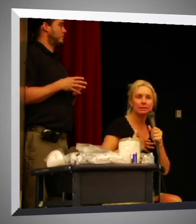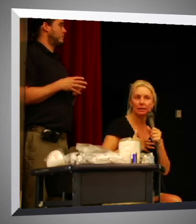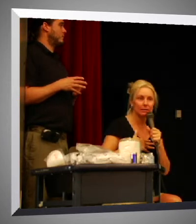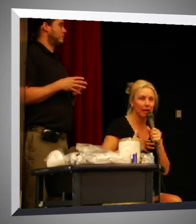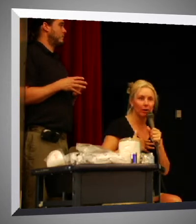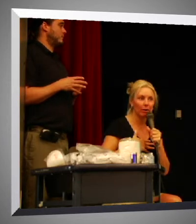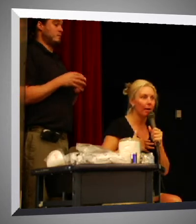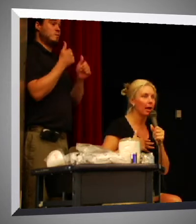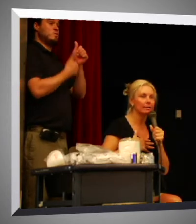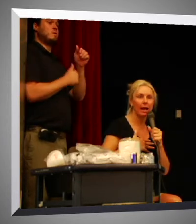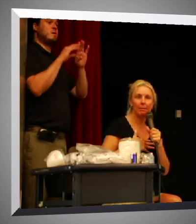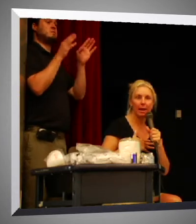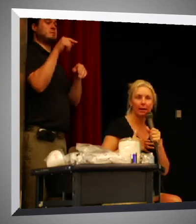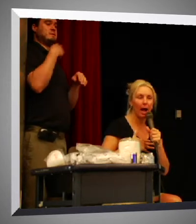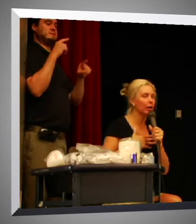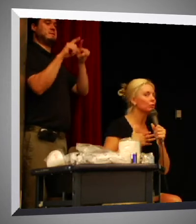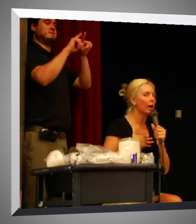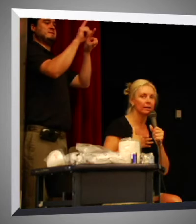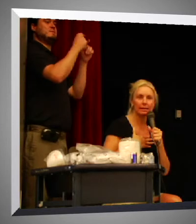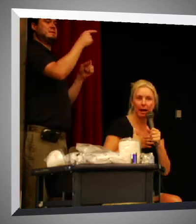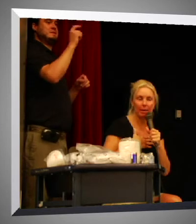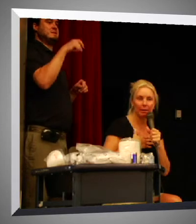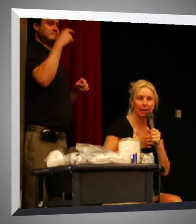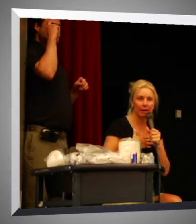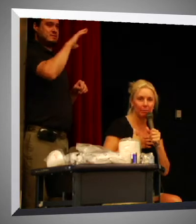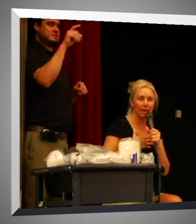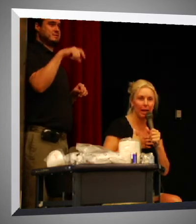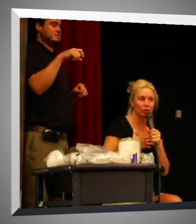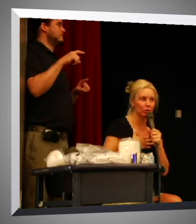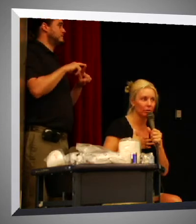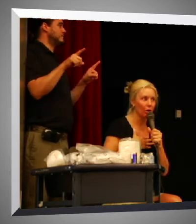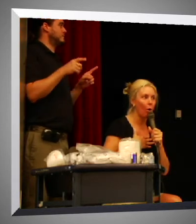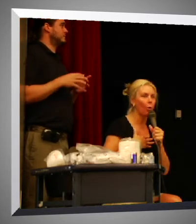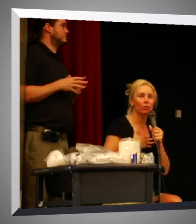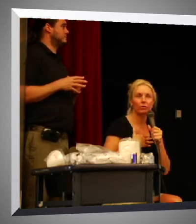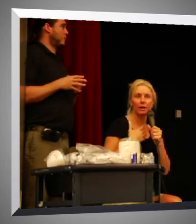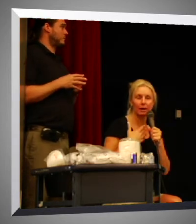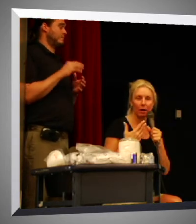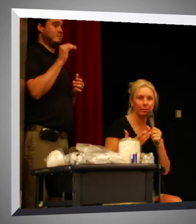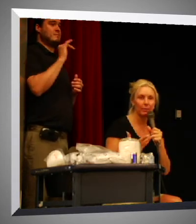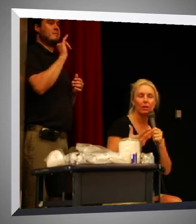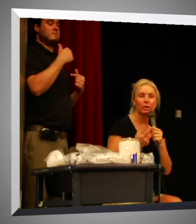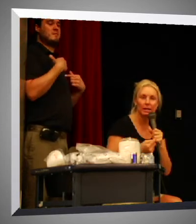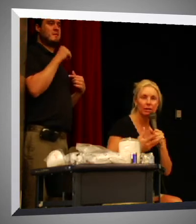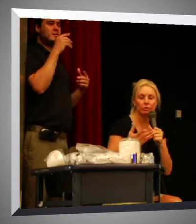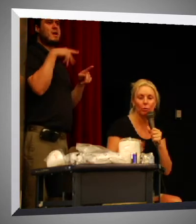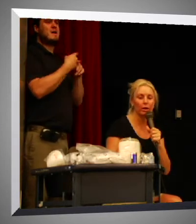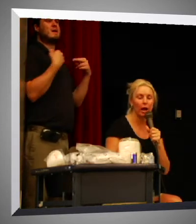insulin taker. I'm not diabetic. I do not need diabetic medication, or the needles or whatnot.